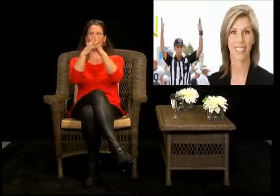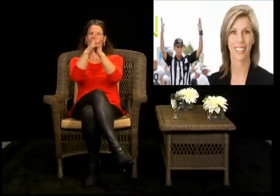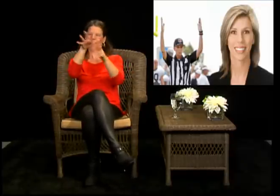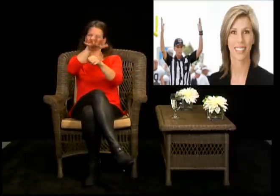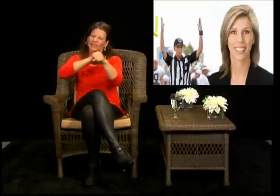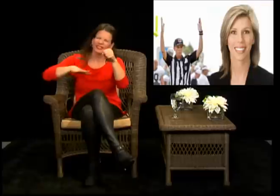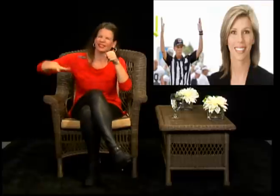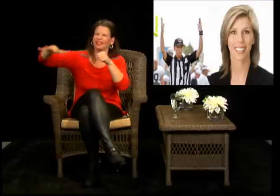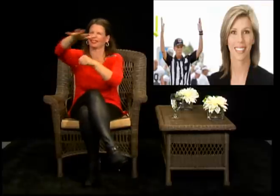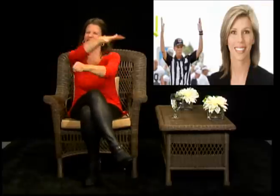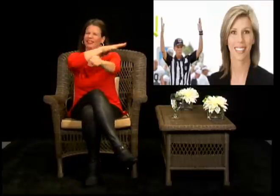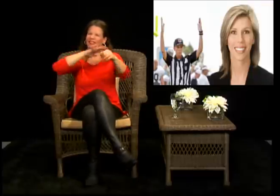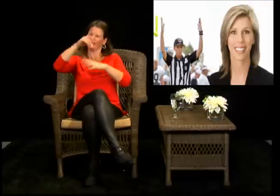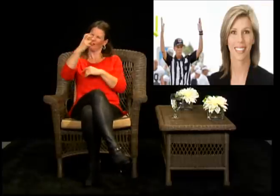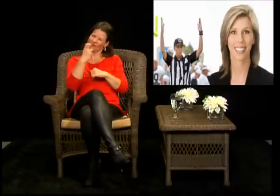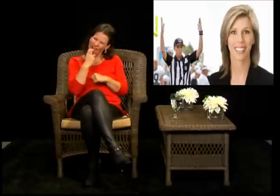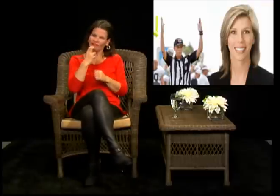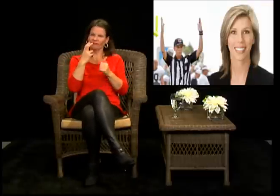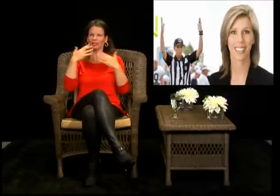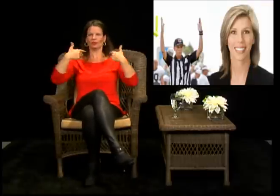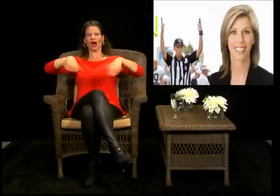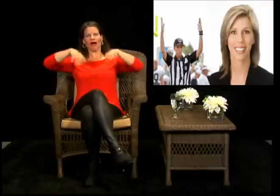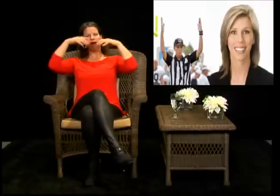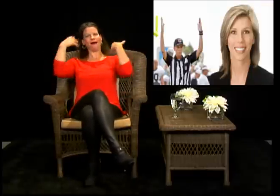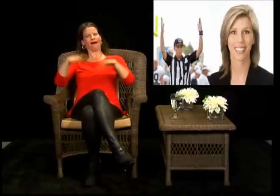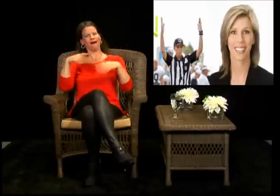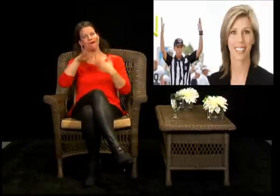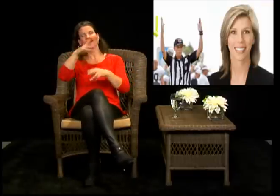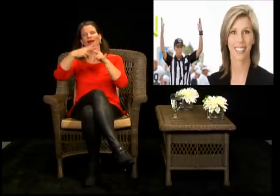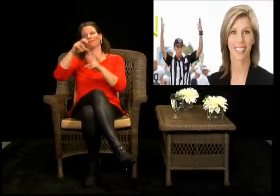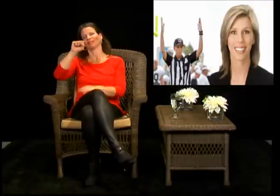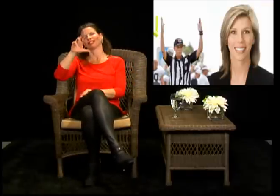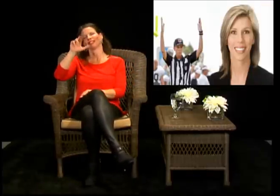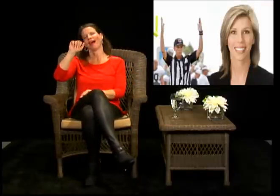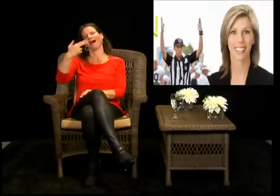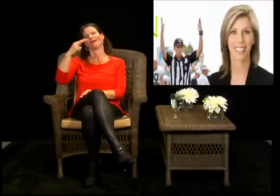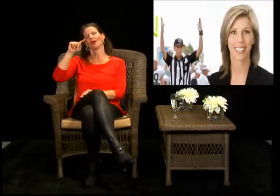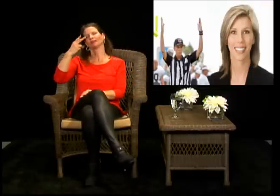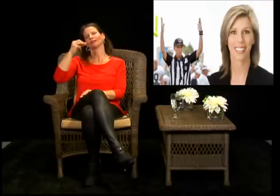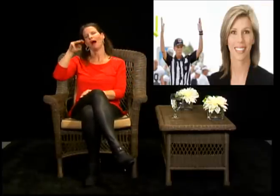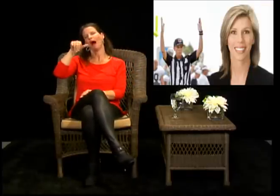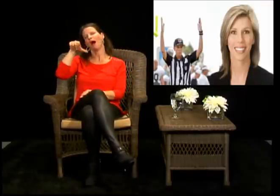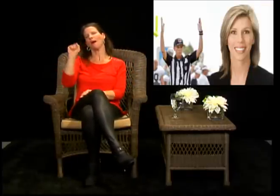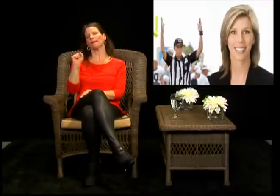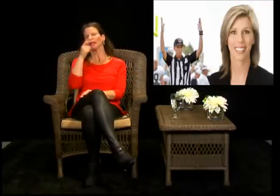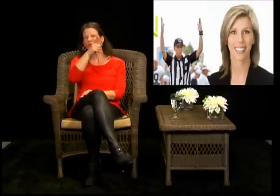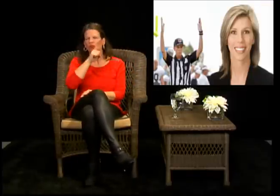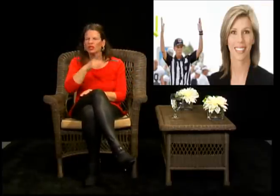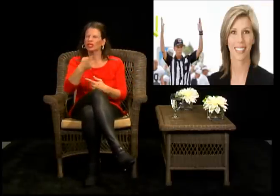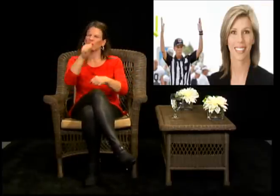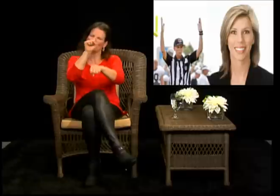now here you go we have a referee in football named sarah thomas and she is a female female